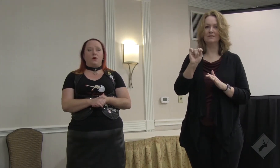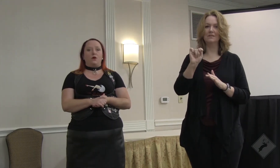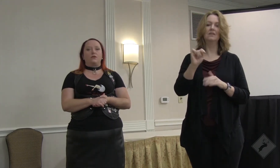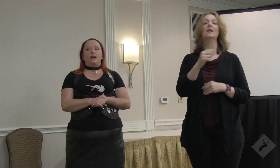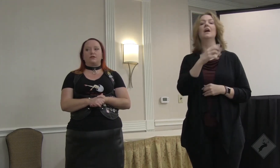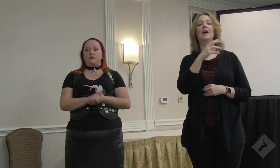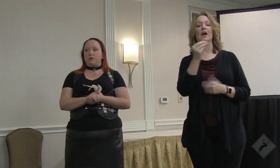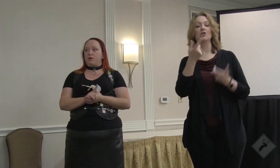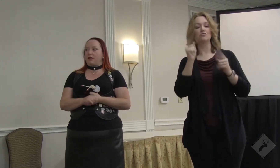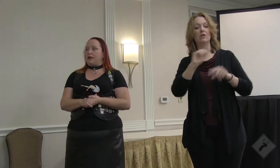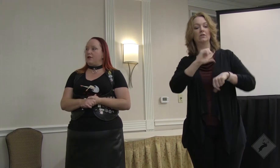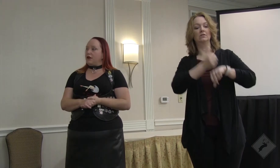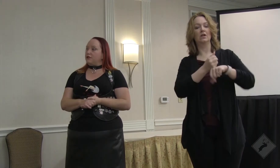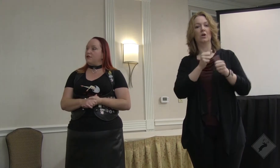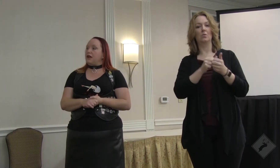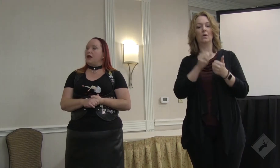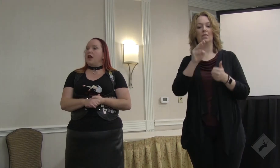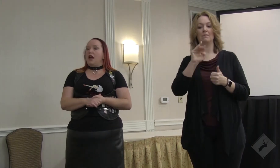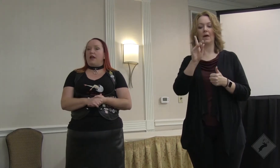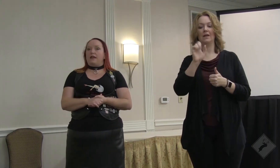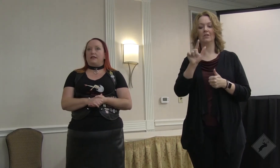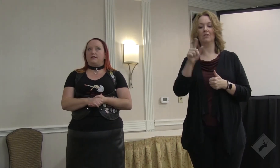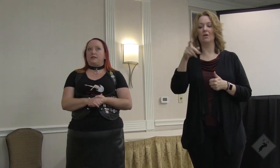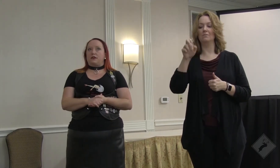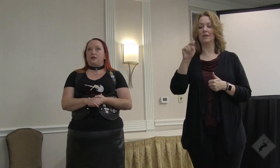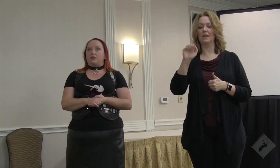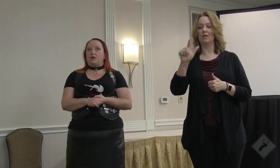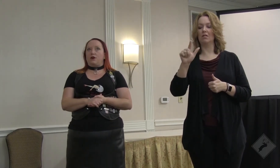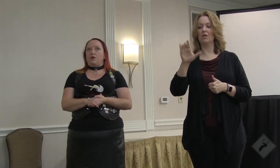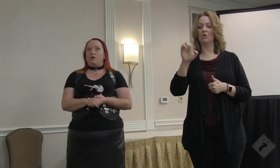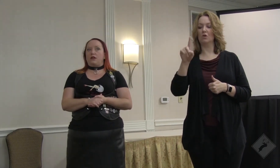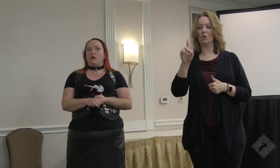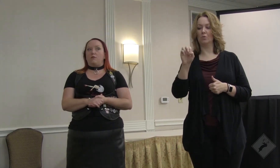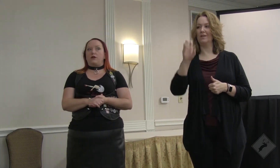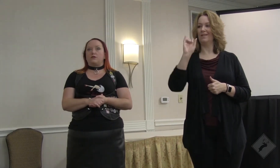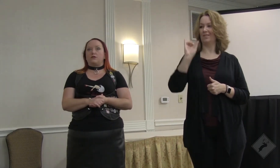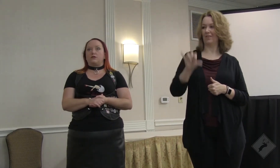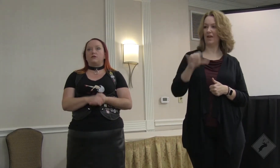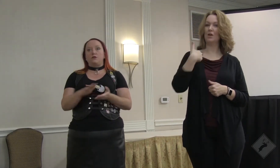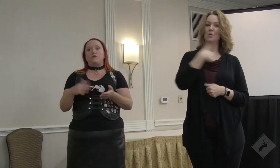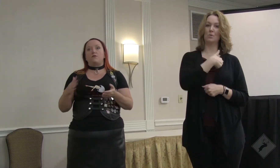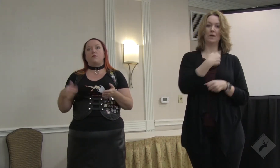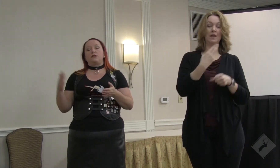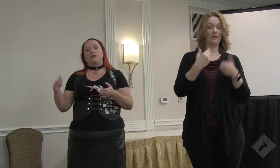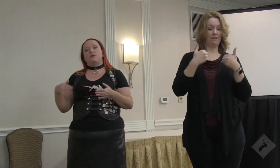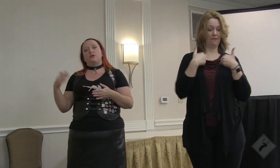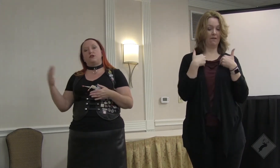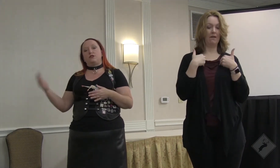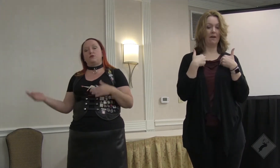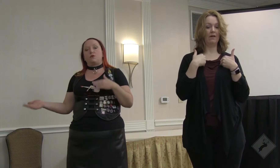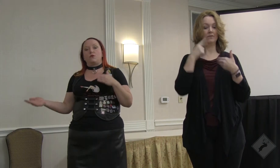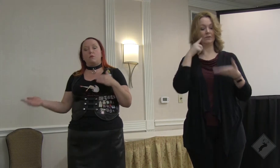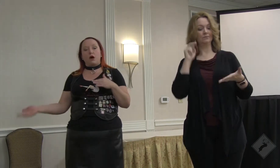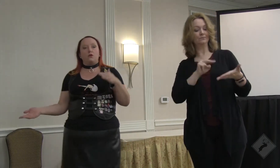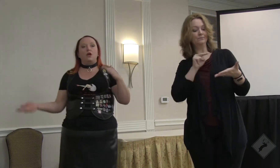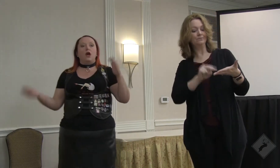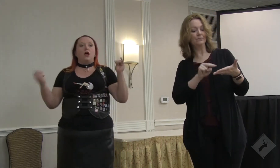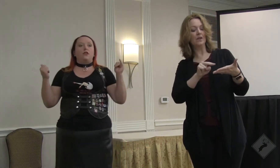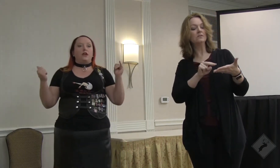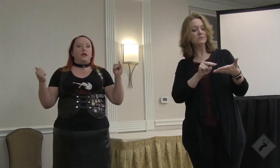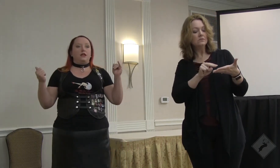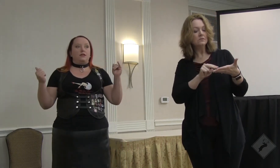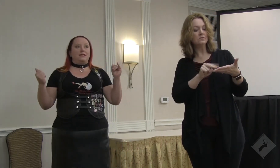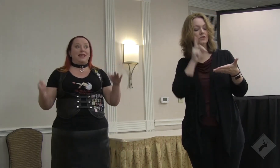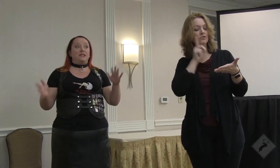model penal code. They actually spoke about that here yesterday. And that's the code that lawmakers do have a propensity of looking to in order to model